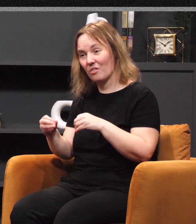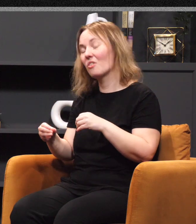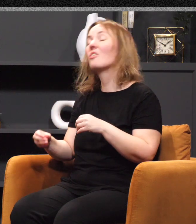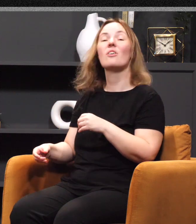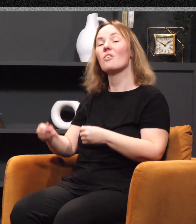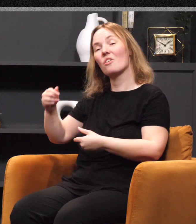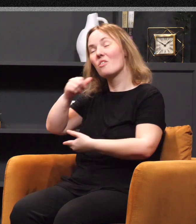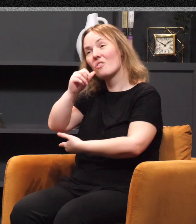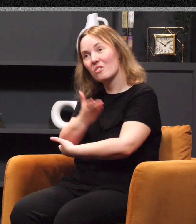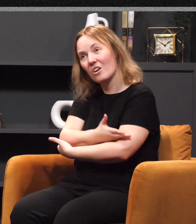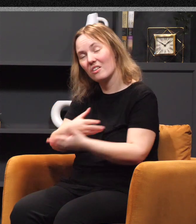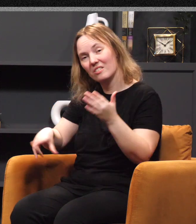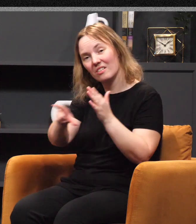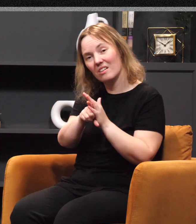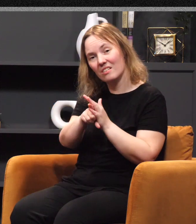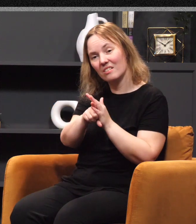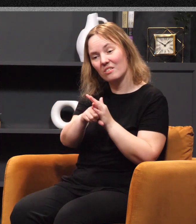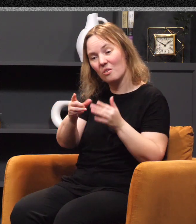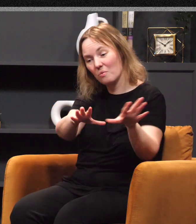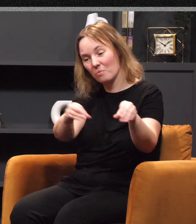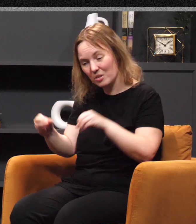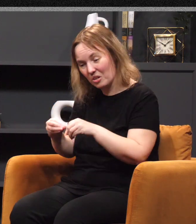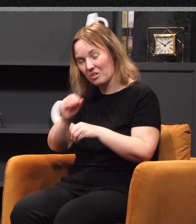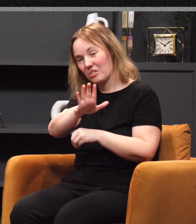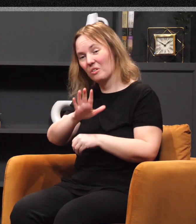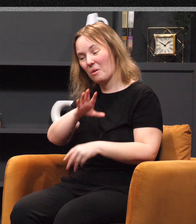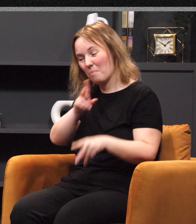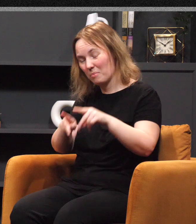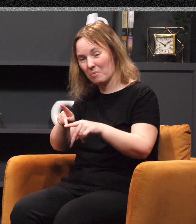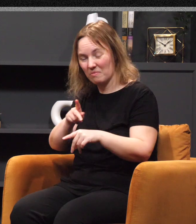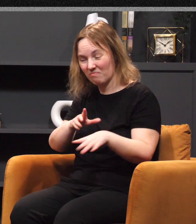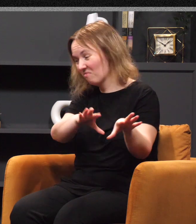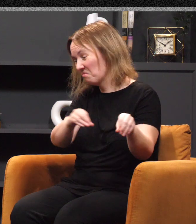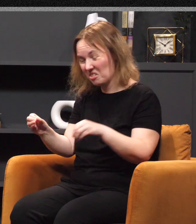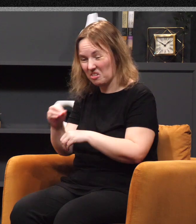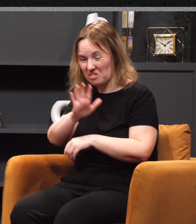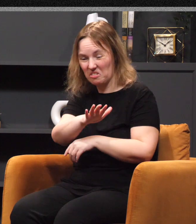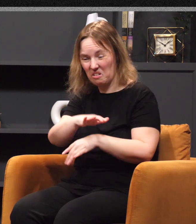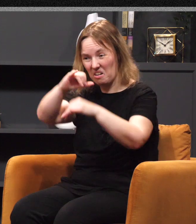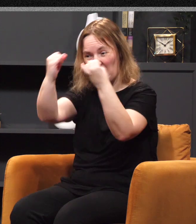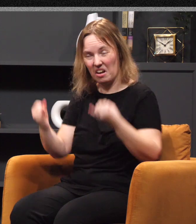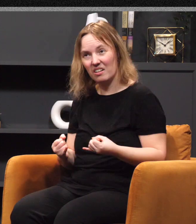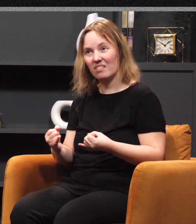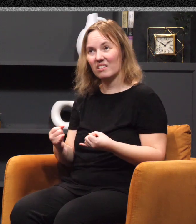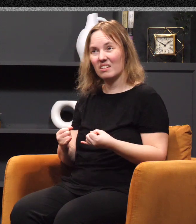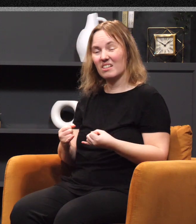back to your people and go back to your God. I don't want to read into it, but it's almost like to her, one God's another God. They're kind of all the same.